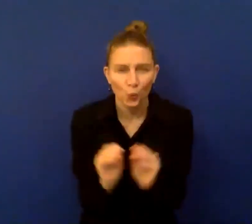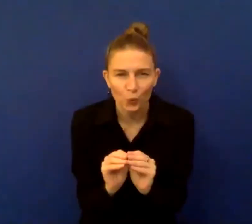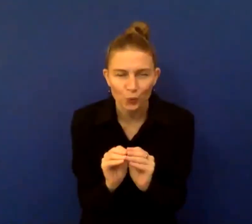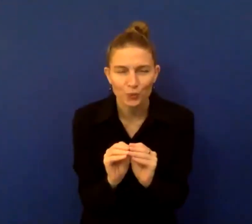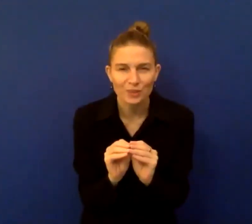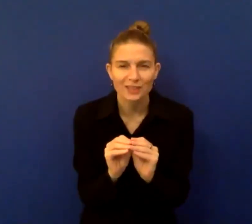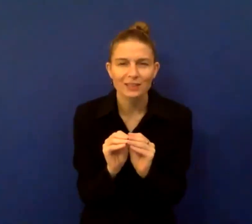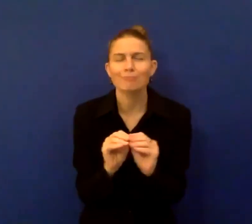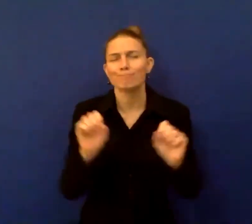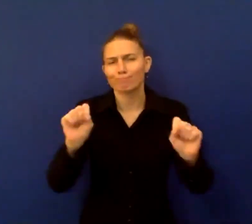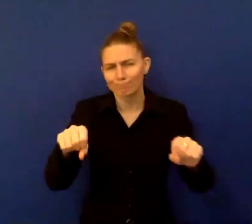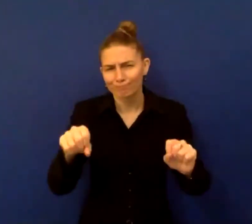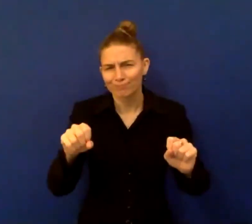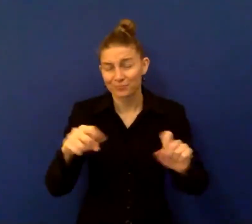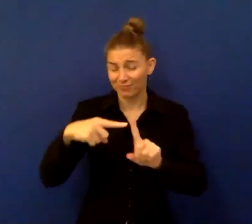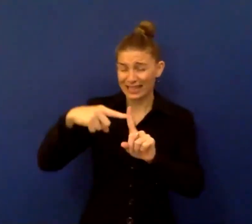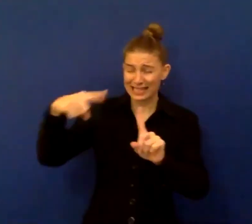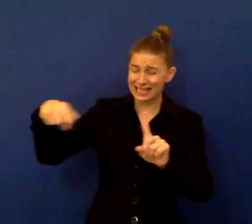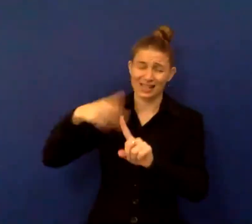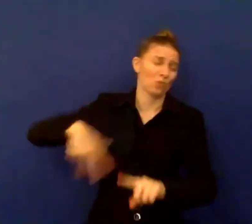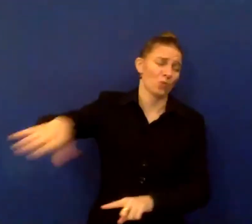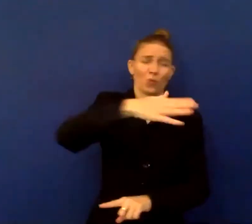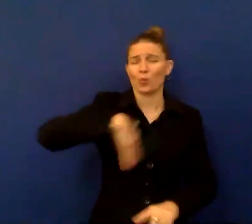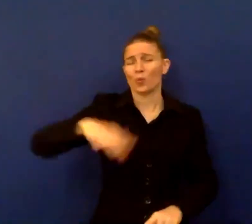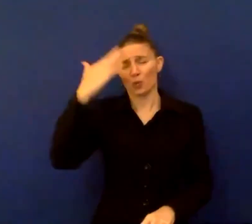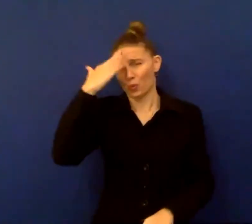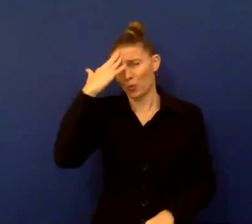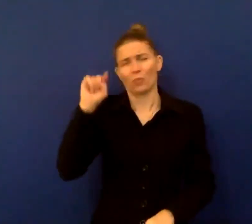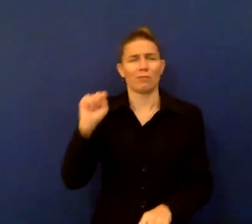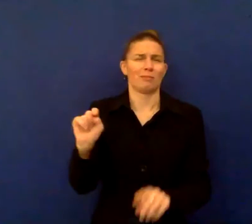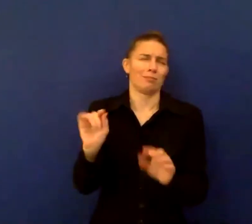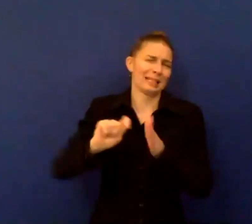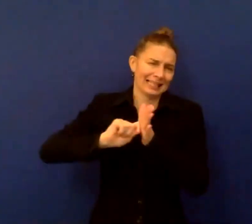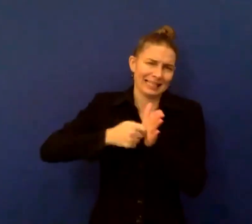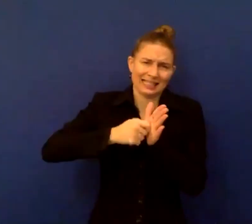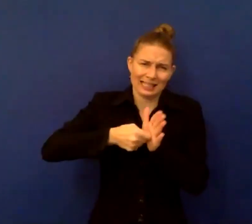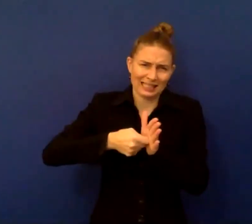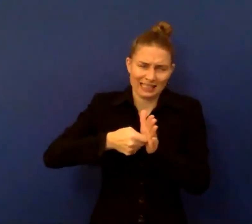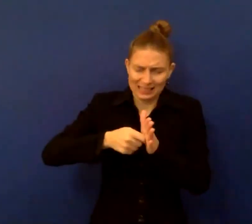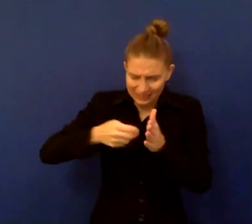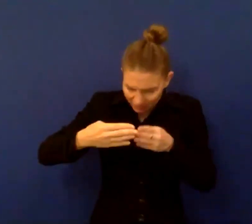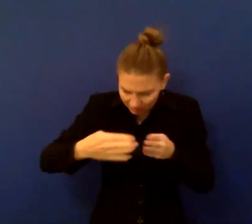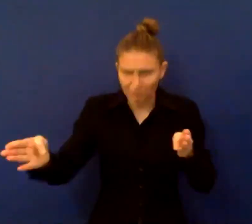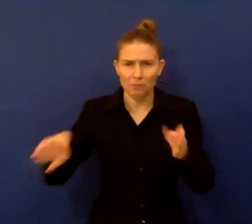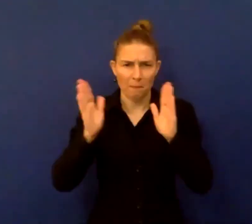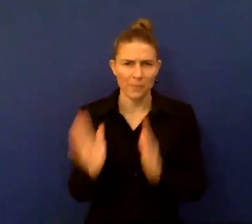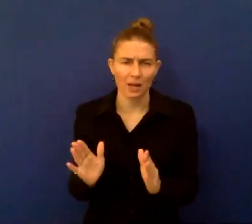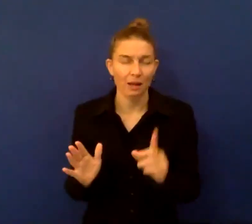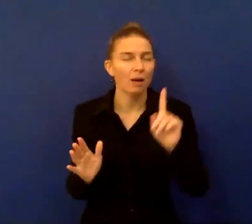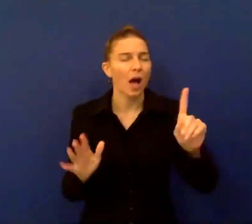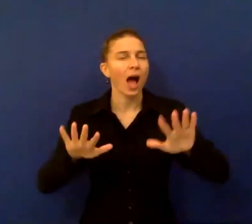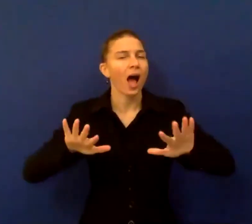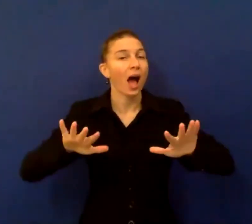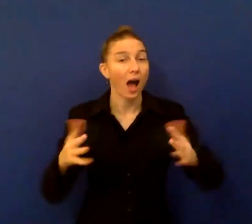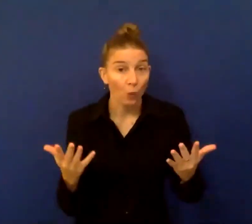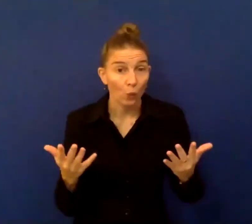all realize that data is key for moving our agenda forward. It's a matter of how we want